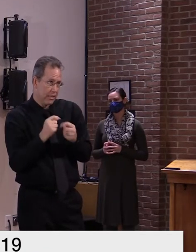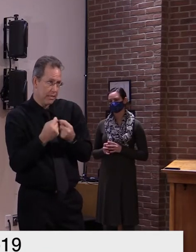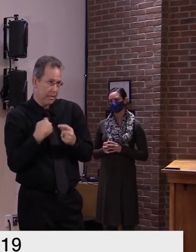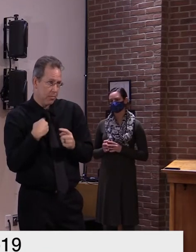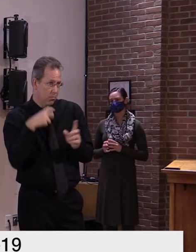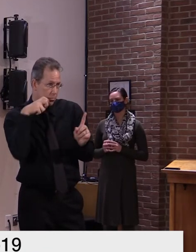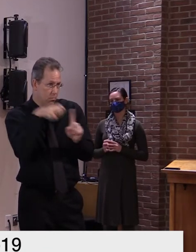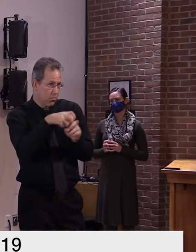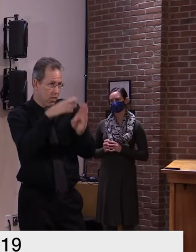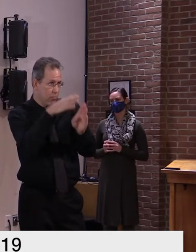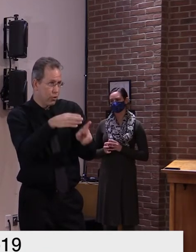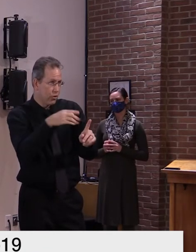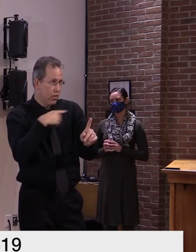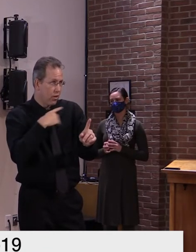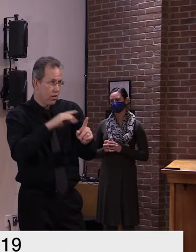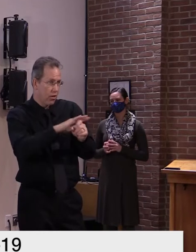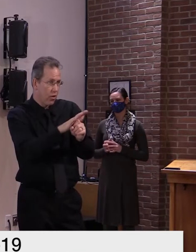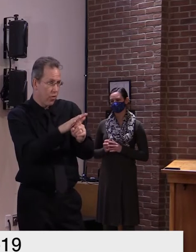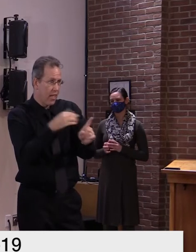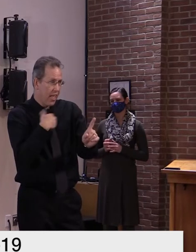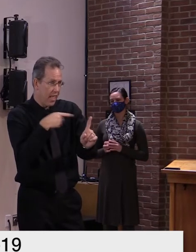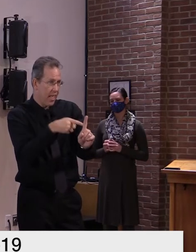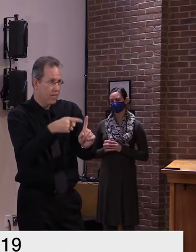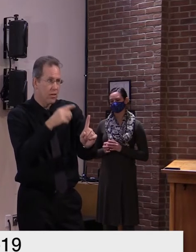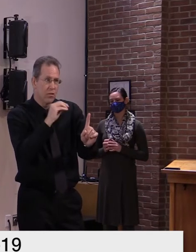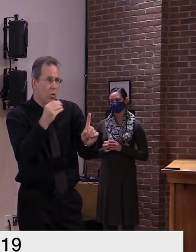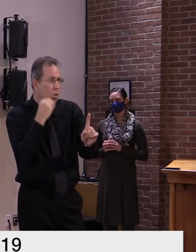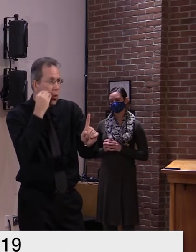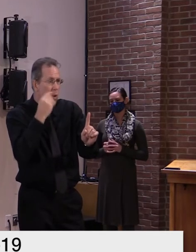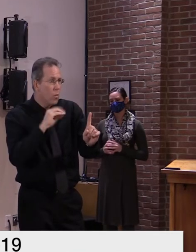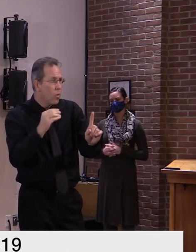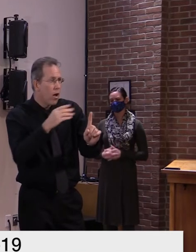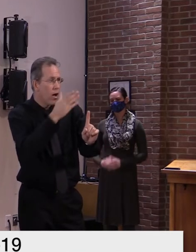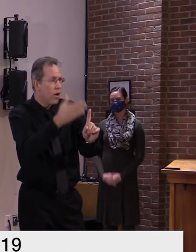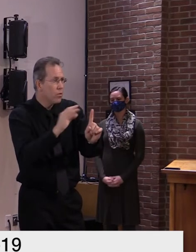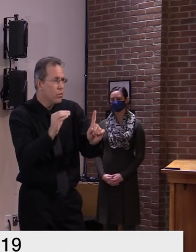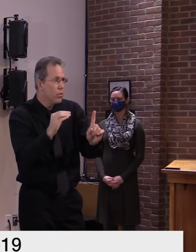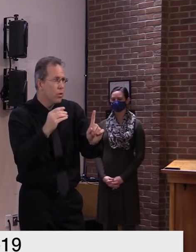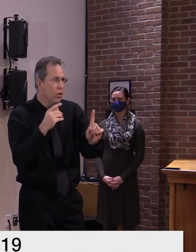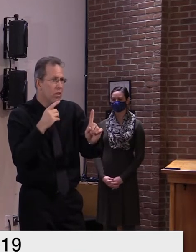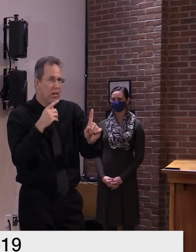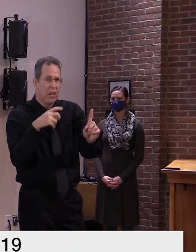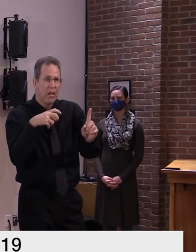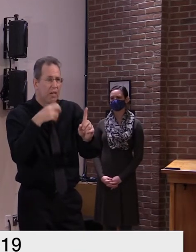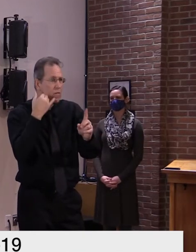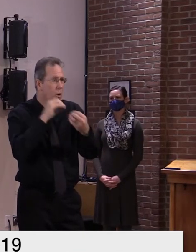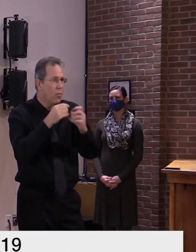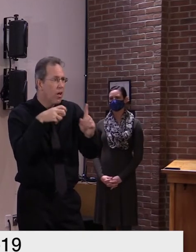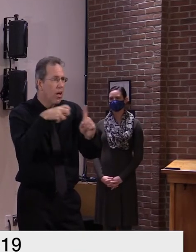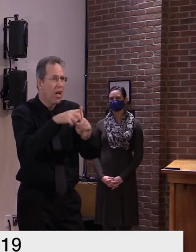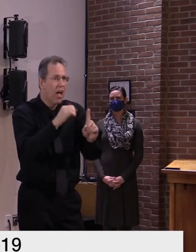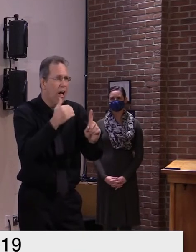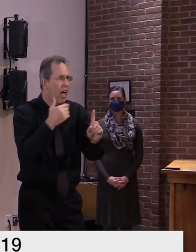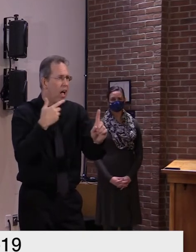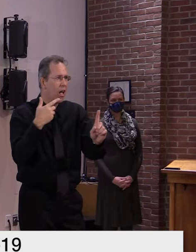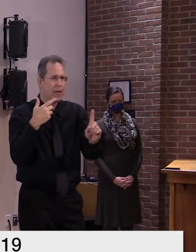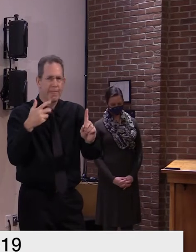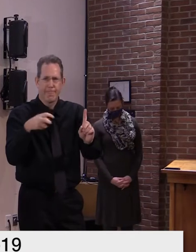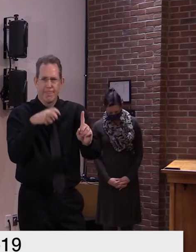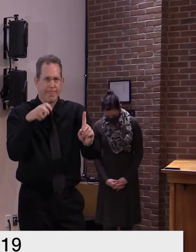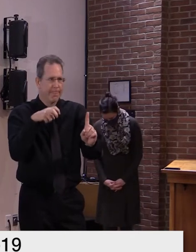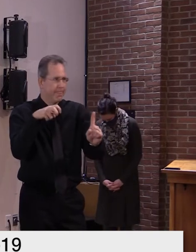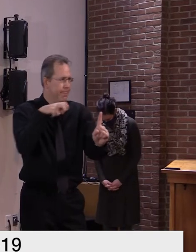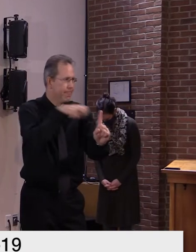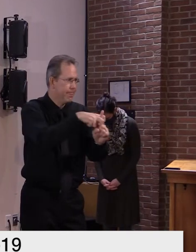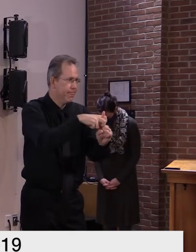have an address a stable address or um be hard to find certainly couldn't get a text on a cell phone things of that